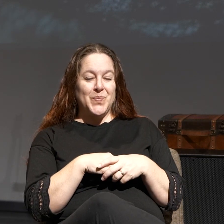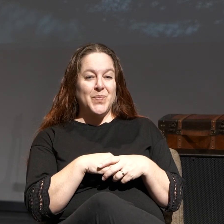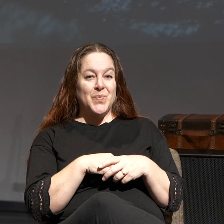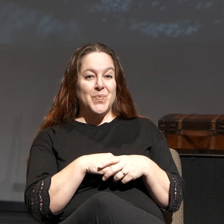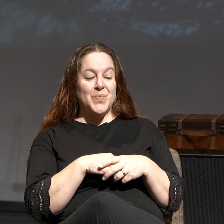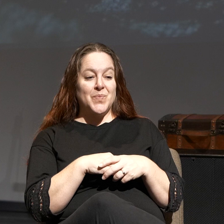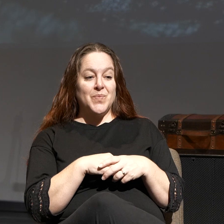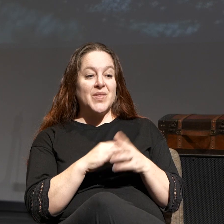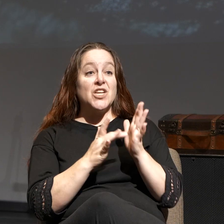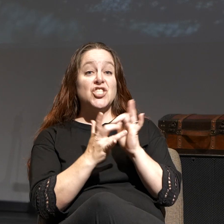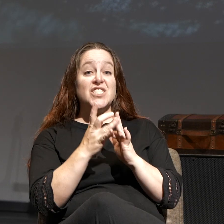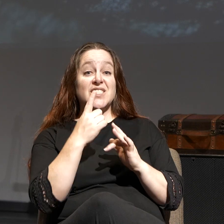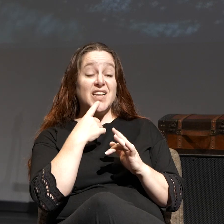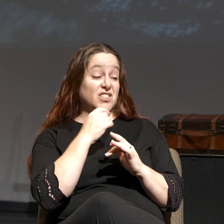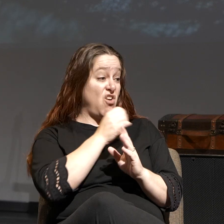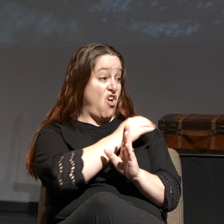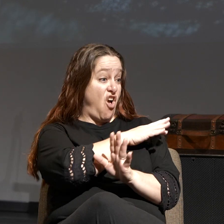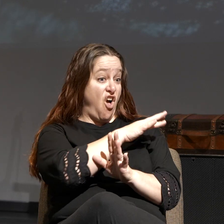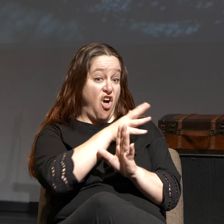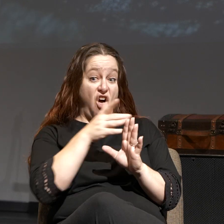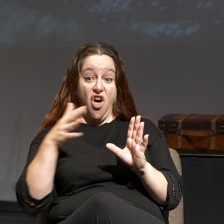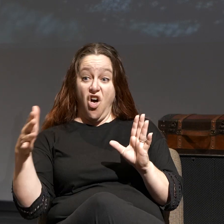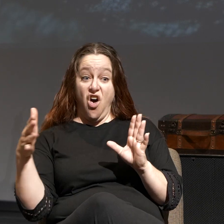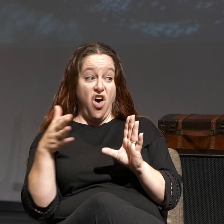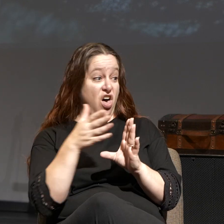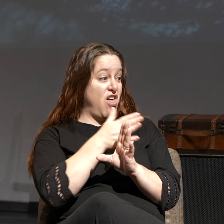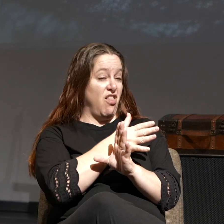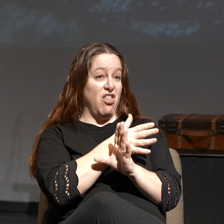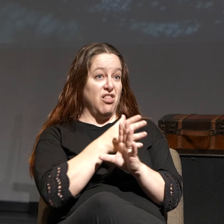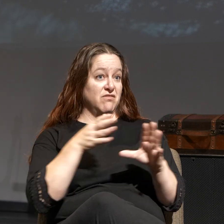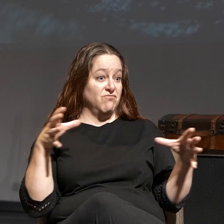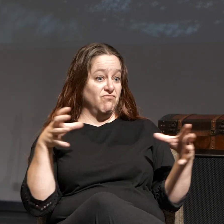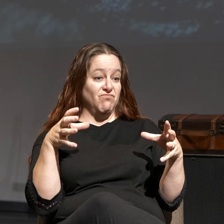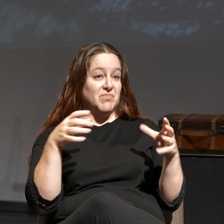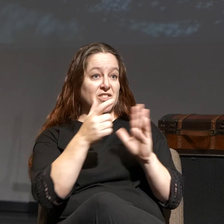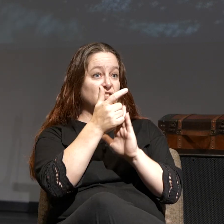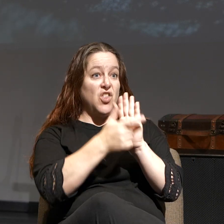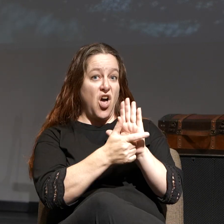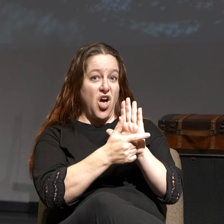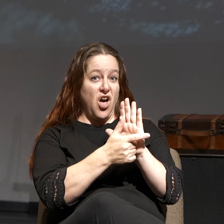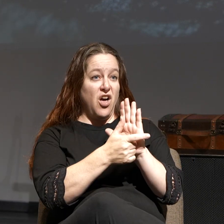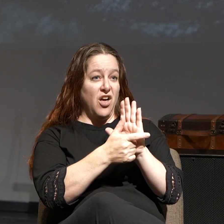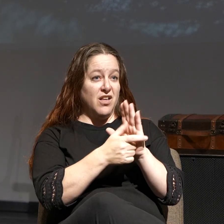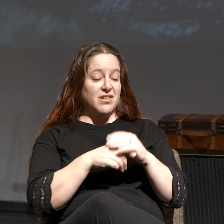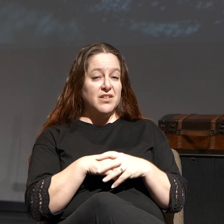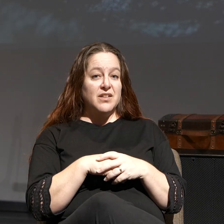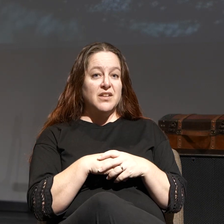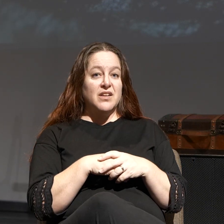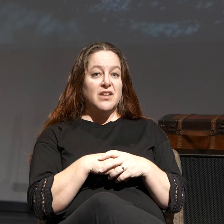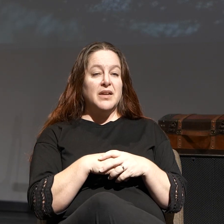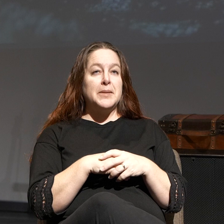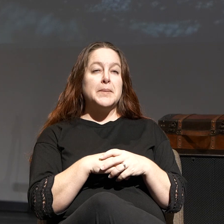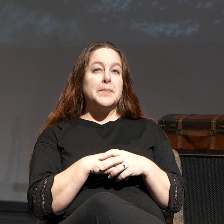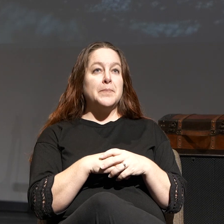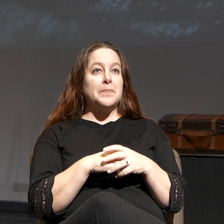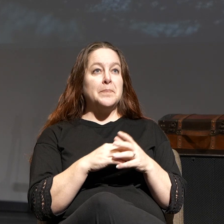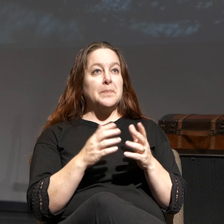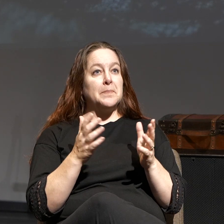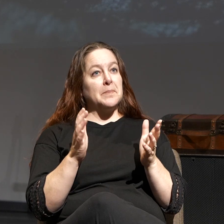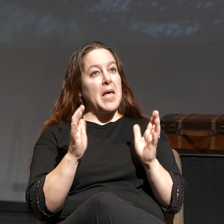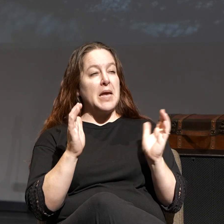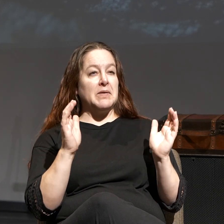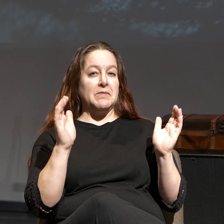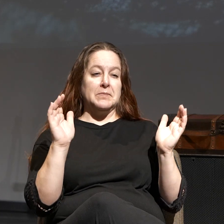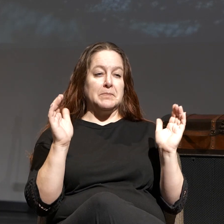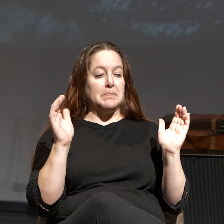saying it's all referred to as law, kind of almost figuratively speaking, but in